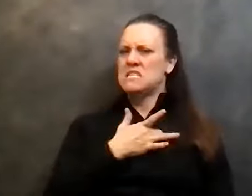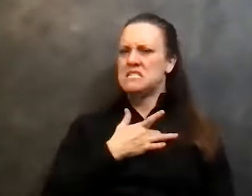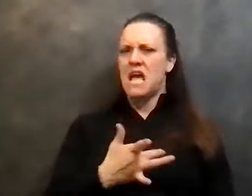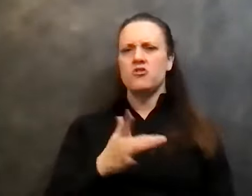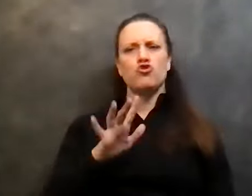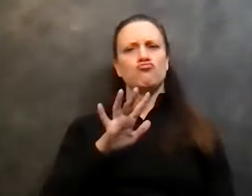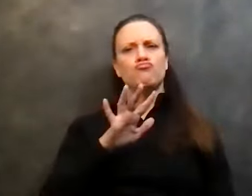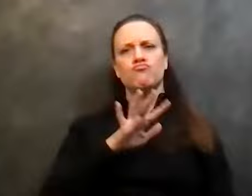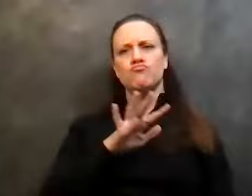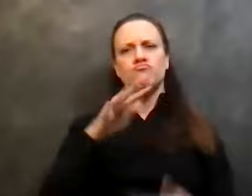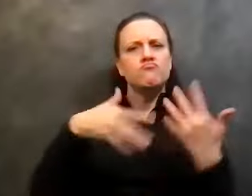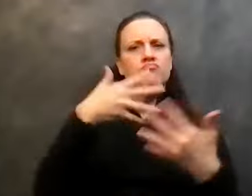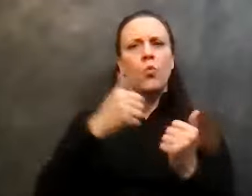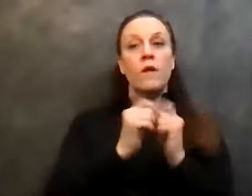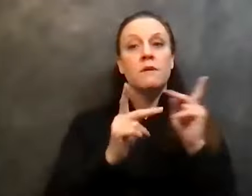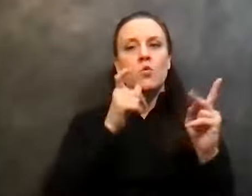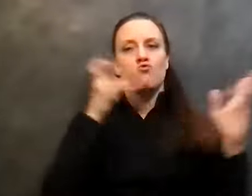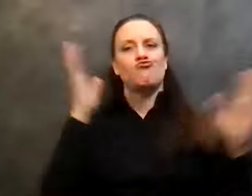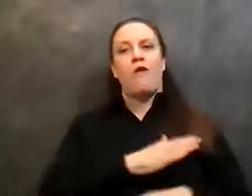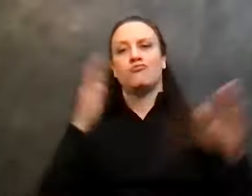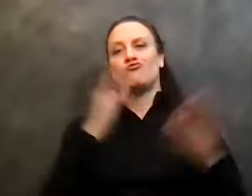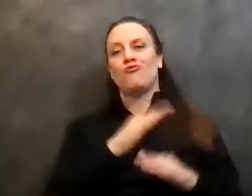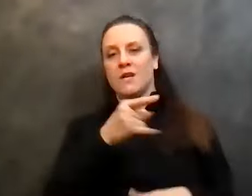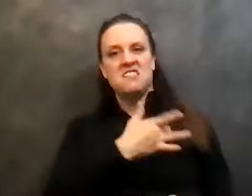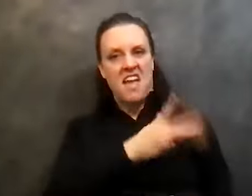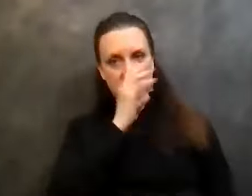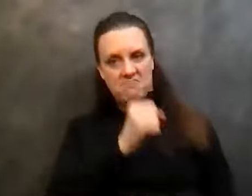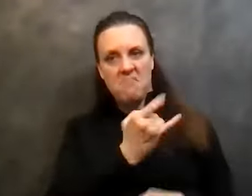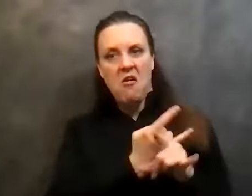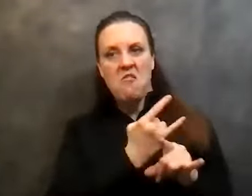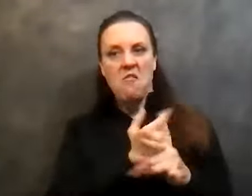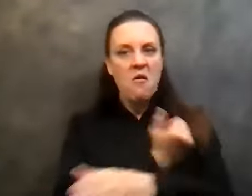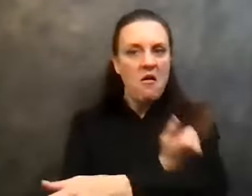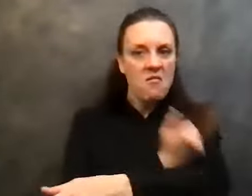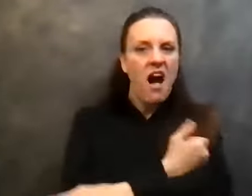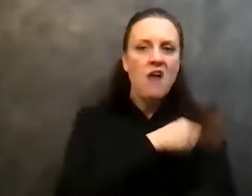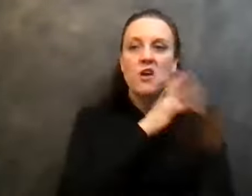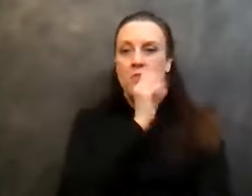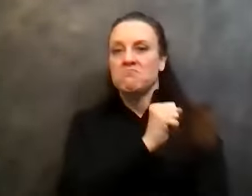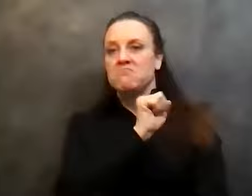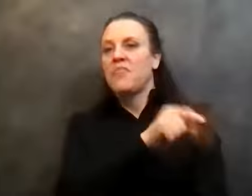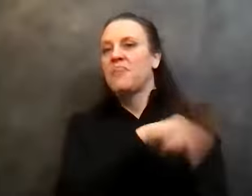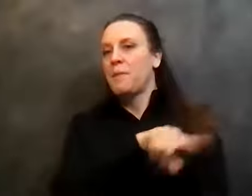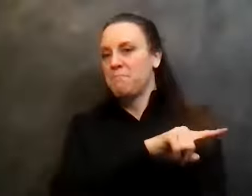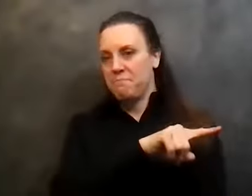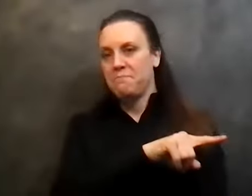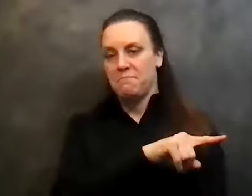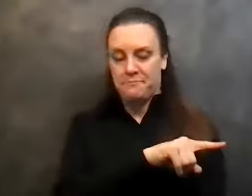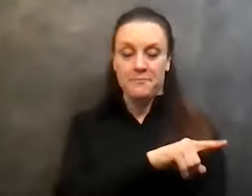people who were in trouble with, you know, drugs or alcohol, uh, as, as well as, as I was, you know, and, uh,